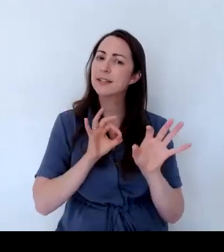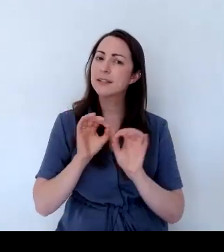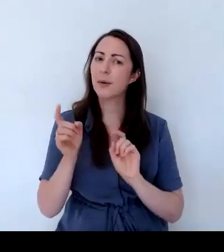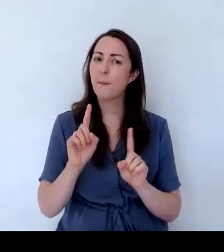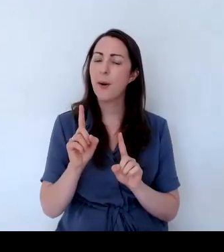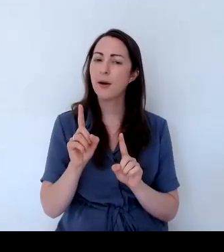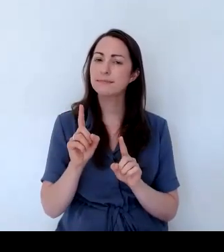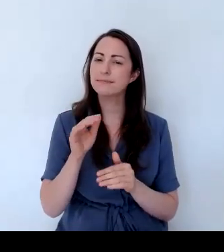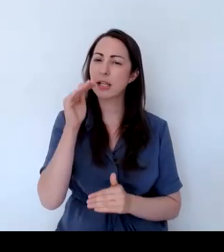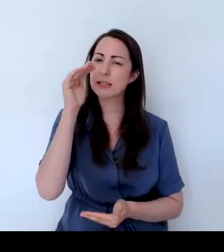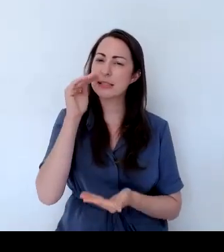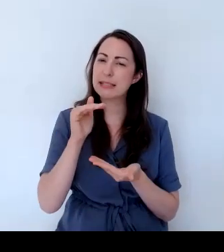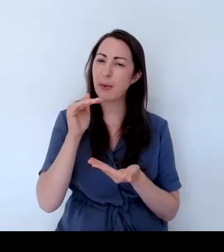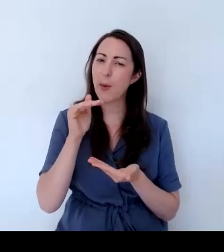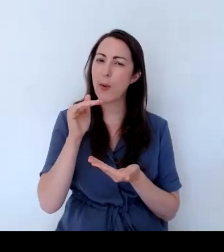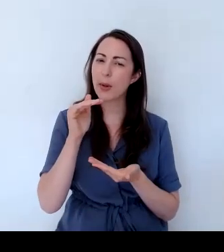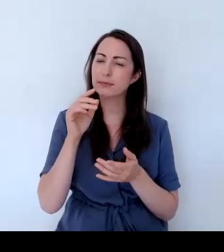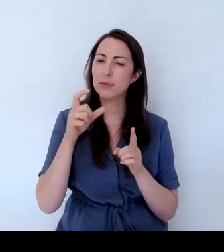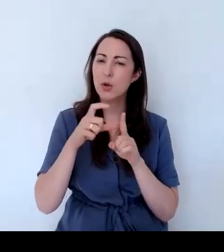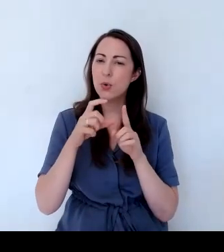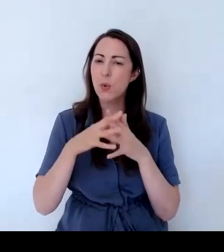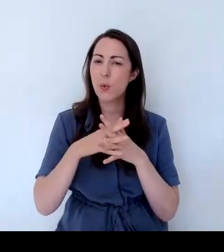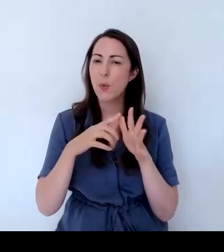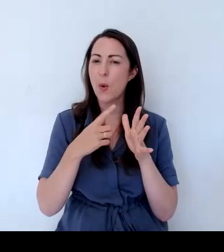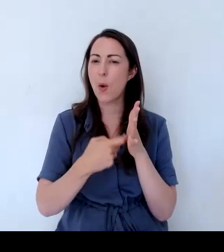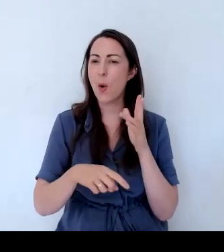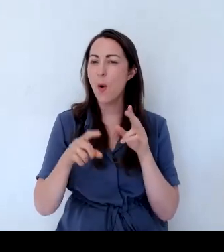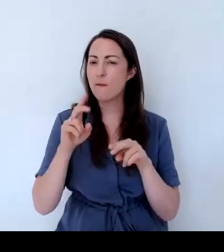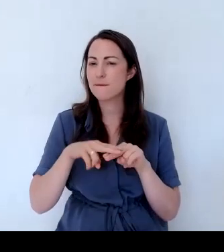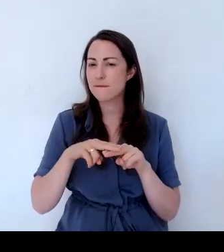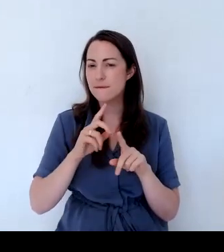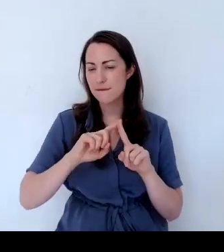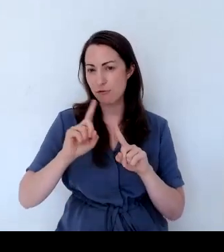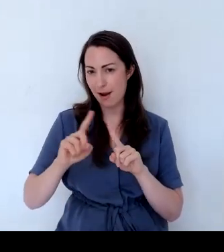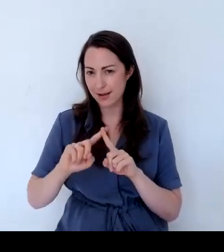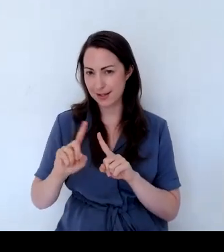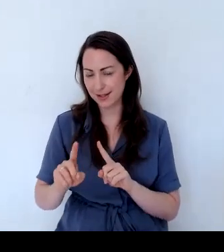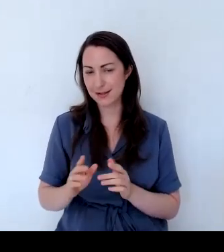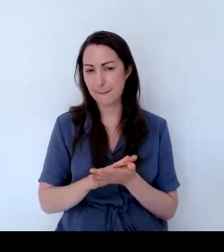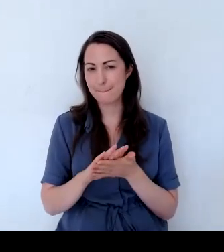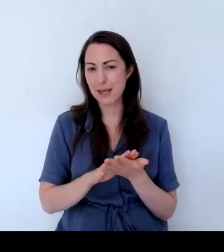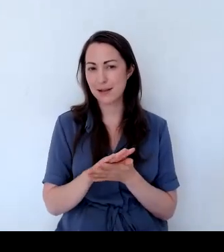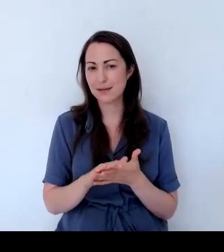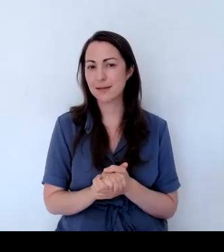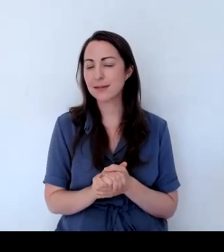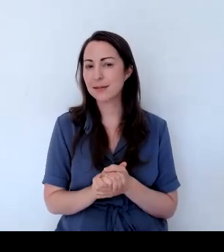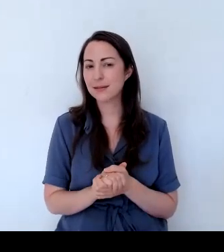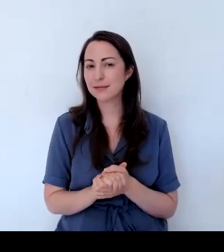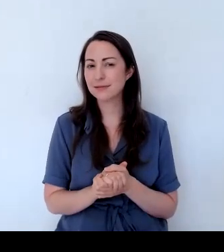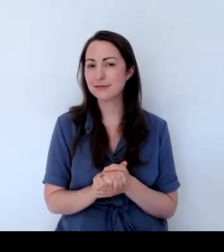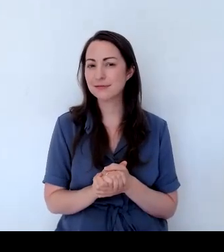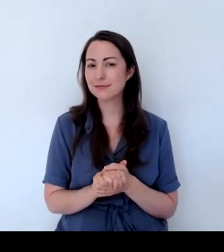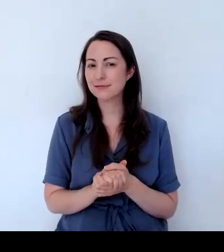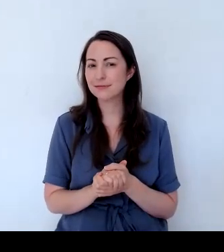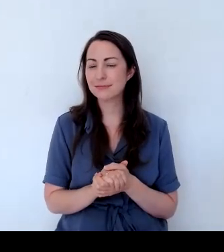are small and dwarf varieties and that way you will keep them